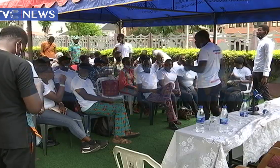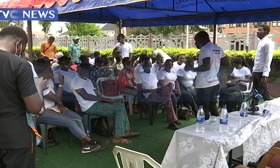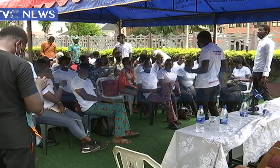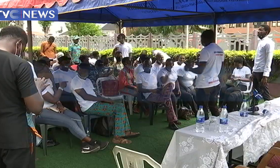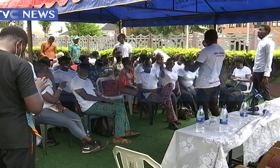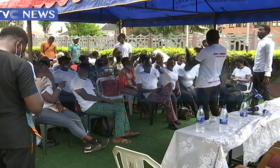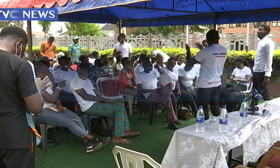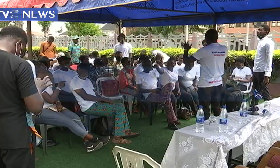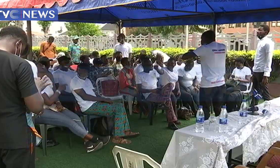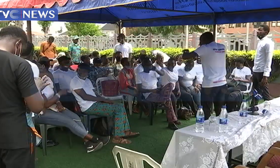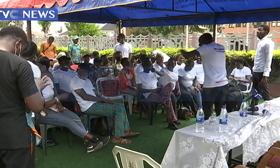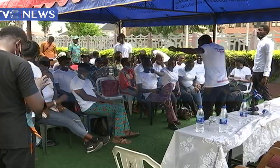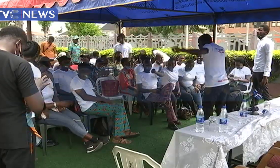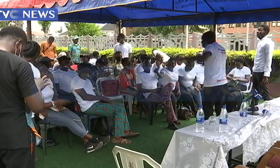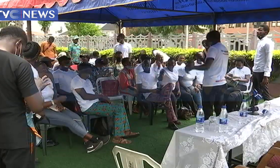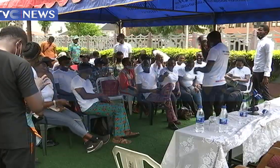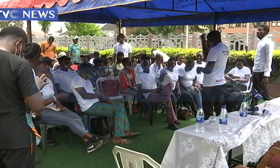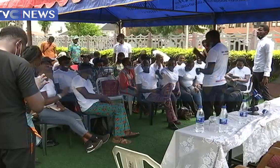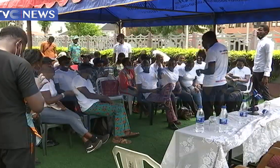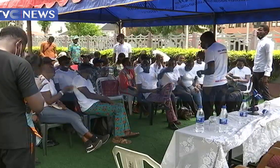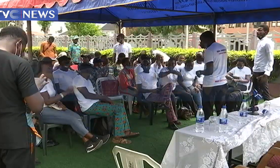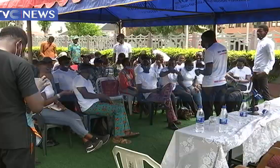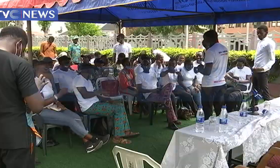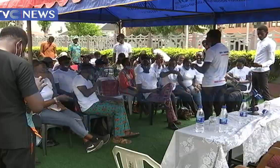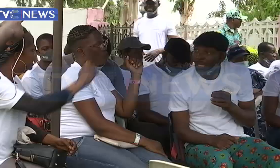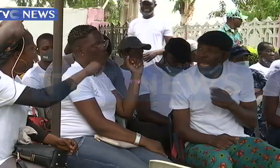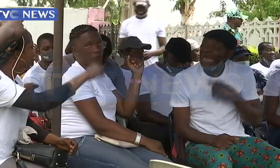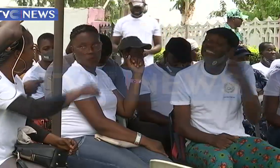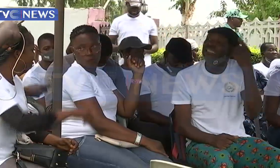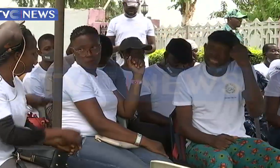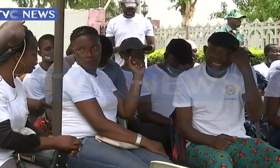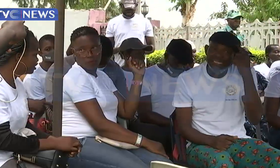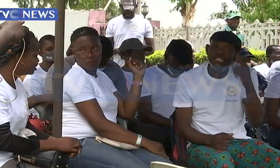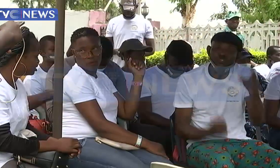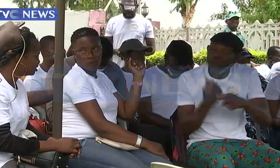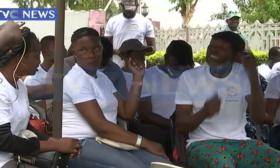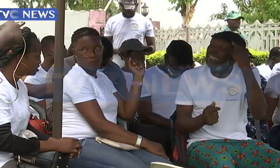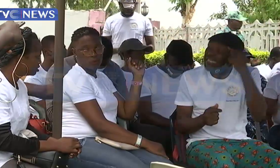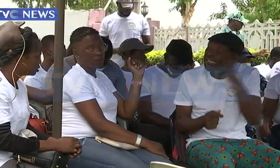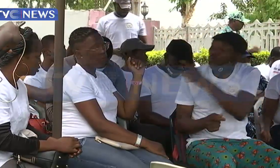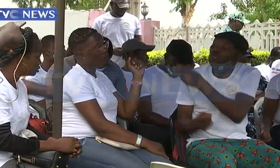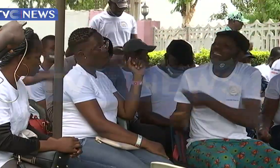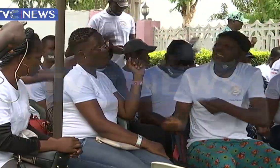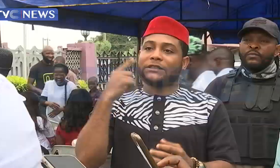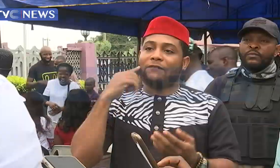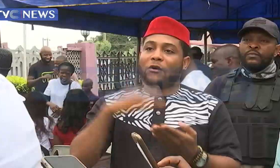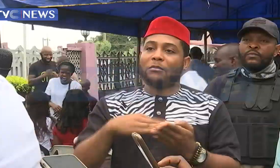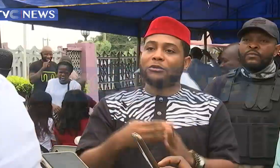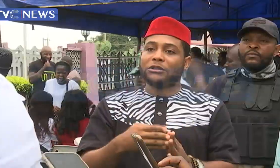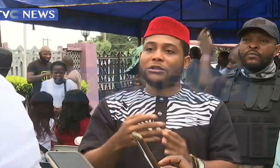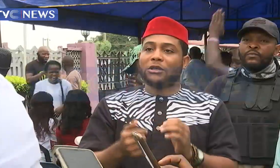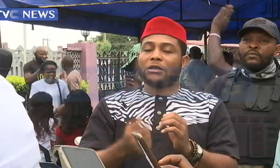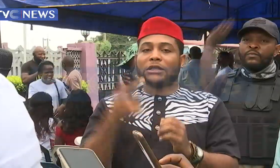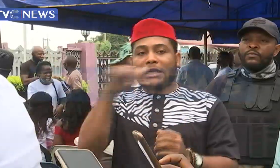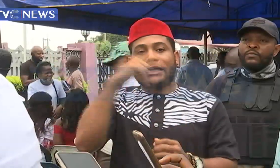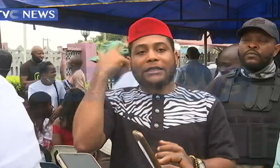This category of people have been seeking inclusiveness for many years. The society lacks awareness of the deaf